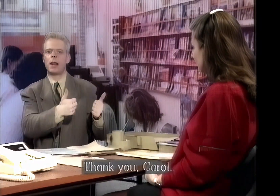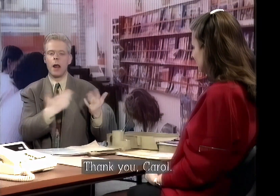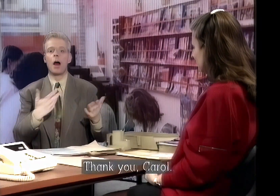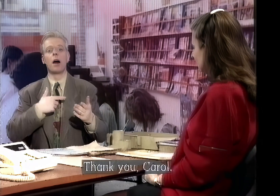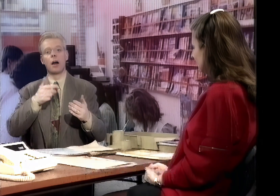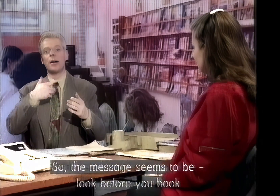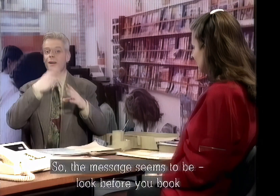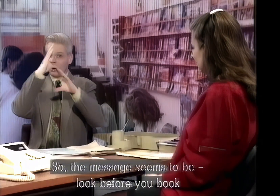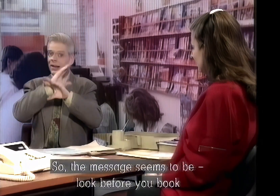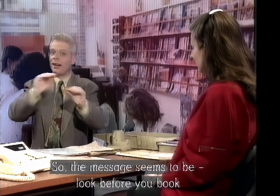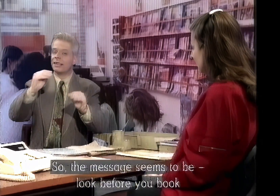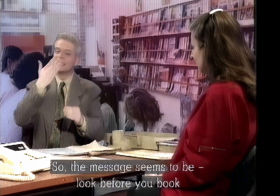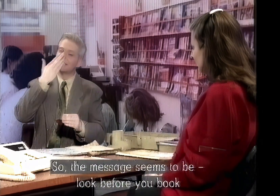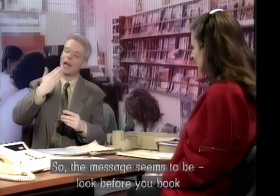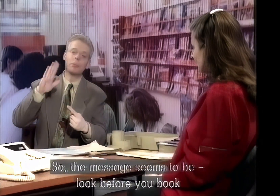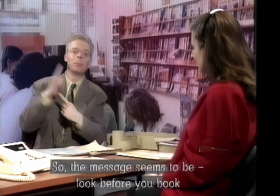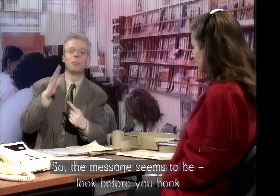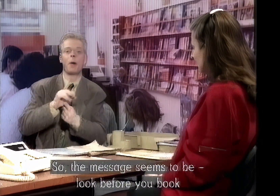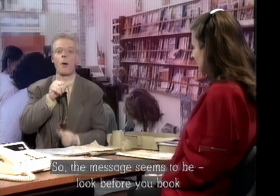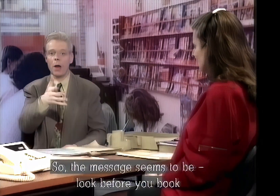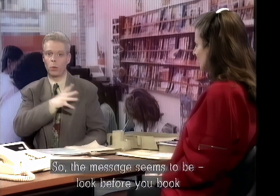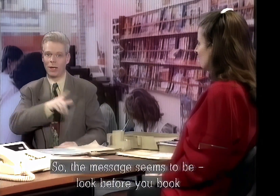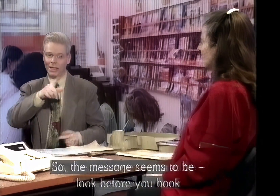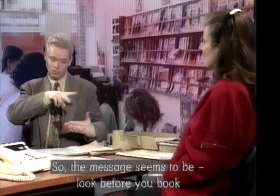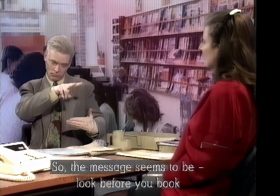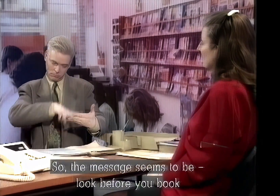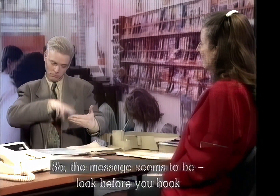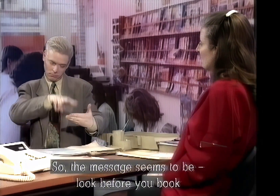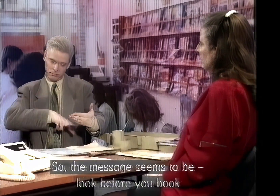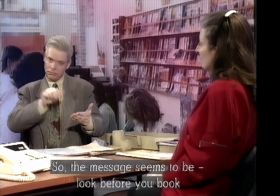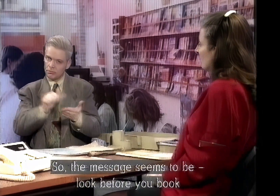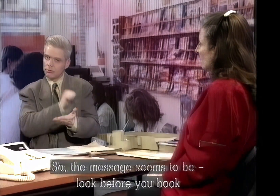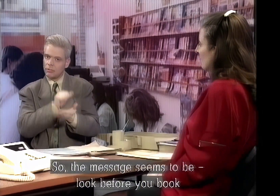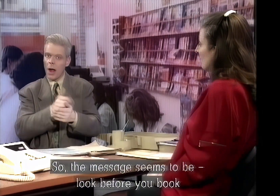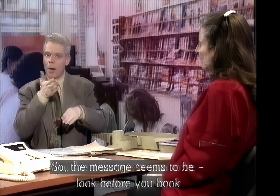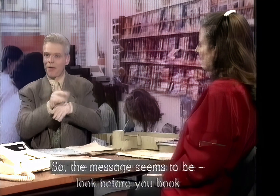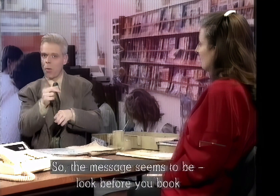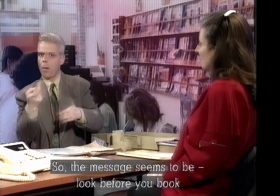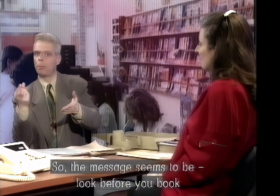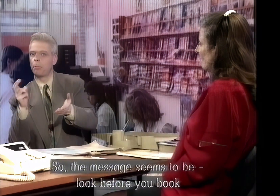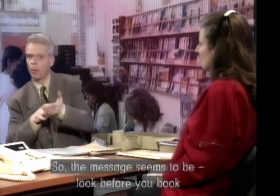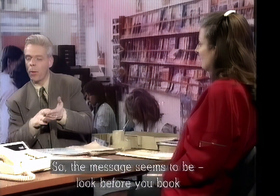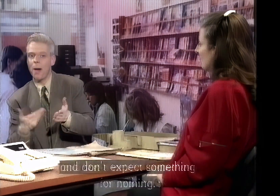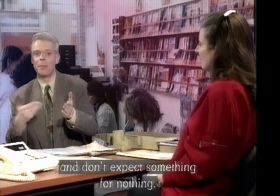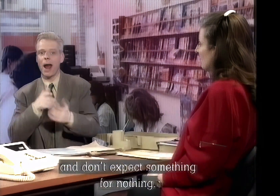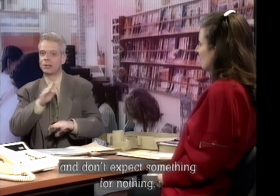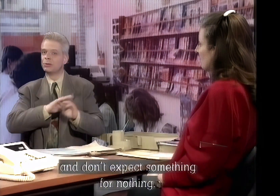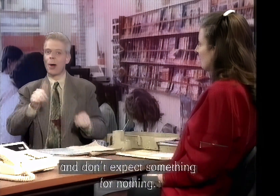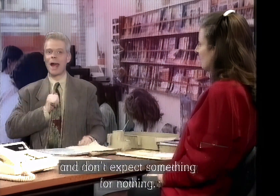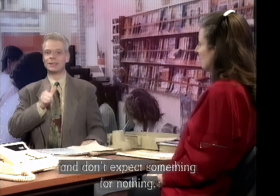Thank you Carol. So the message seems to be look before you book and don't expect